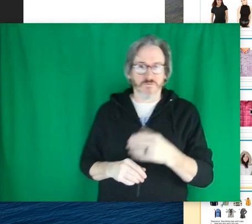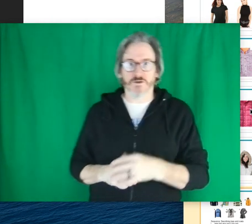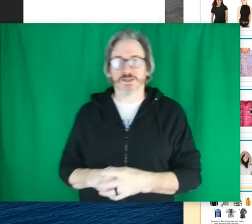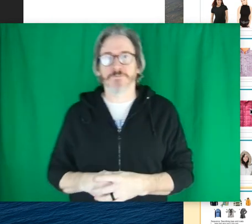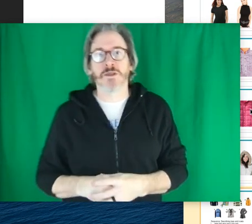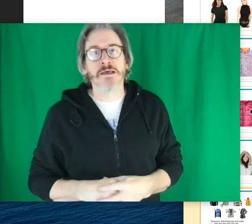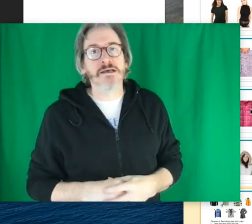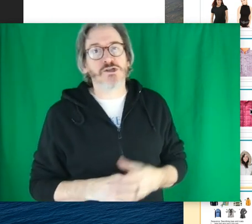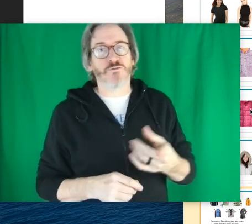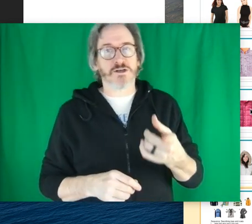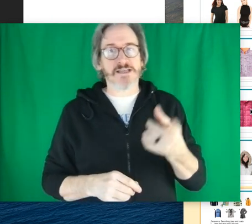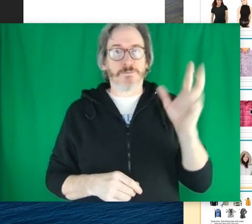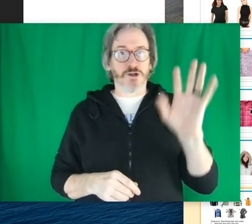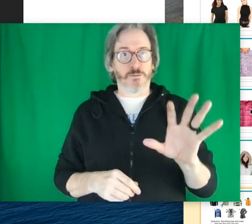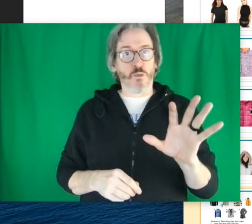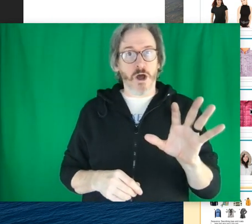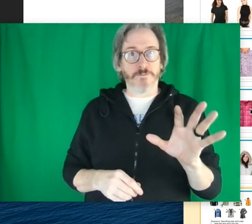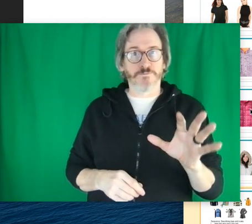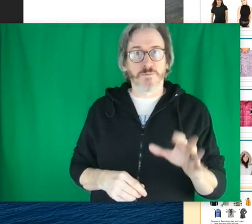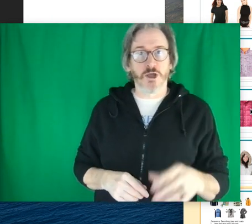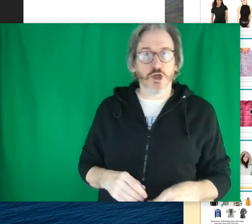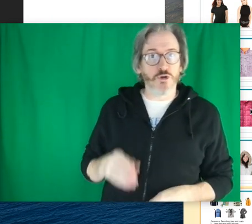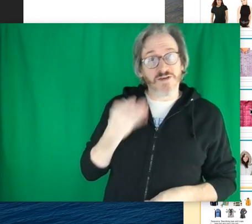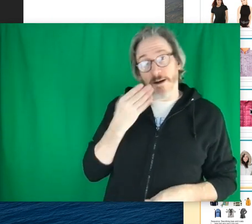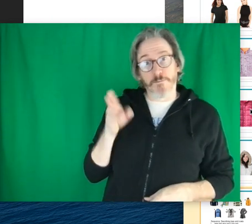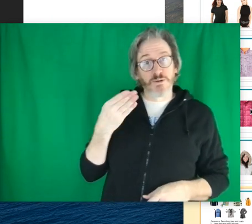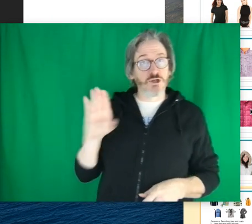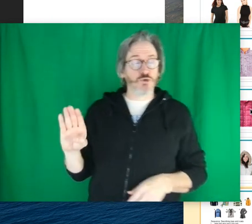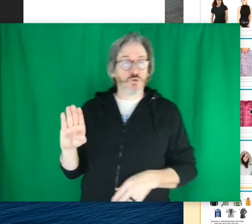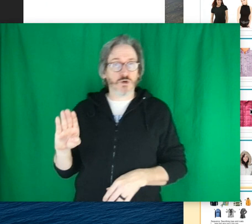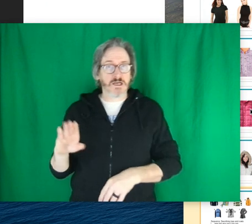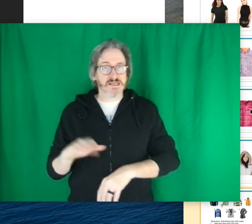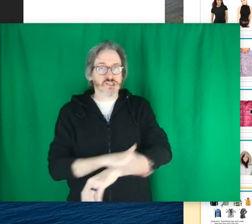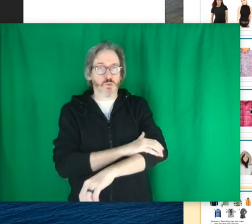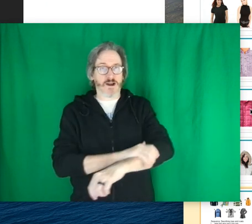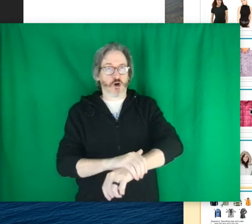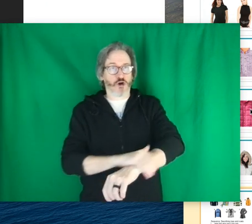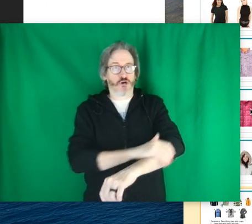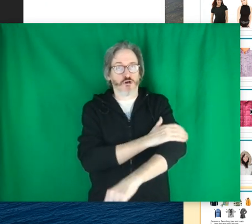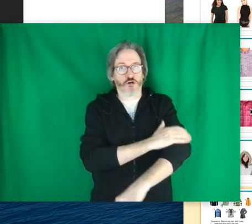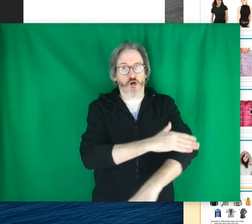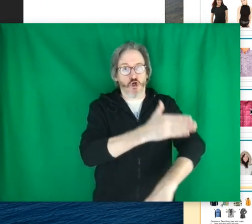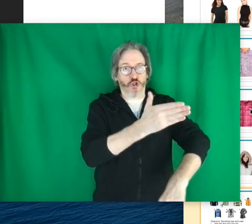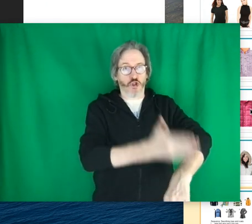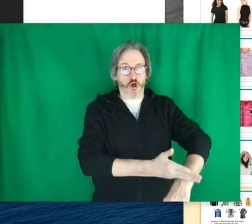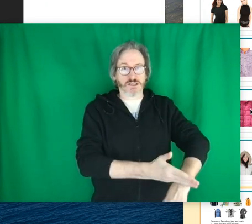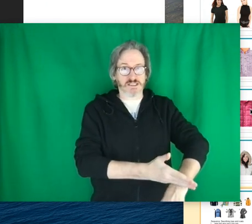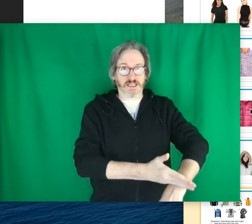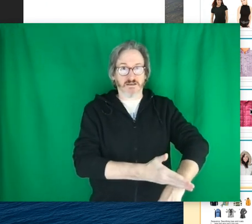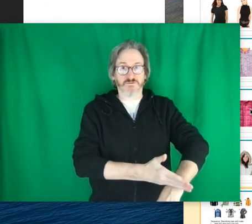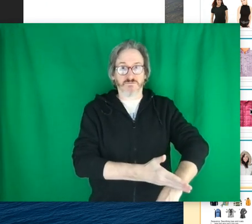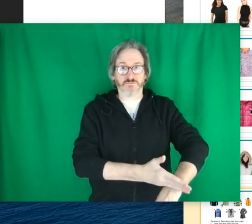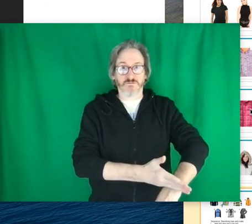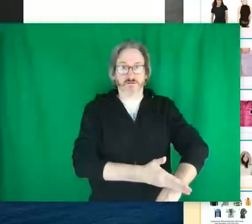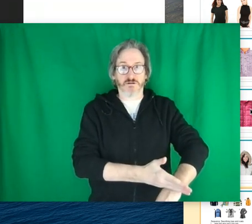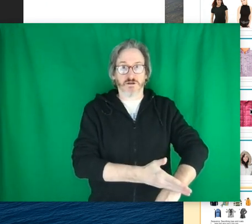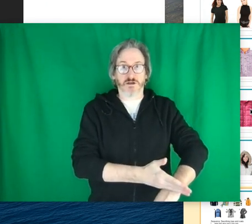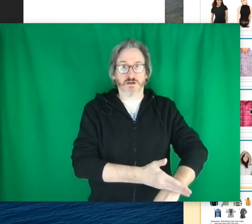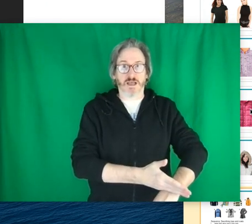can be more confusing. So for example, number one, you've got a blue sweater, long sleeve,